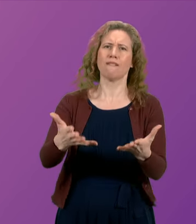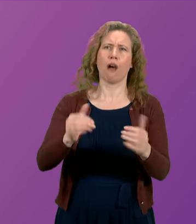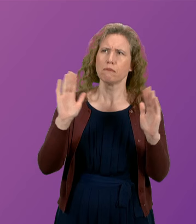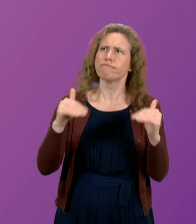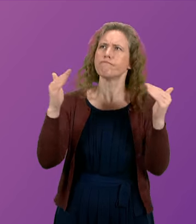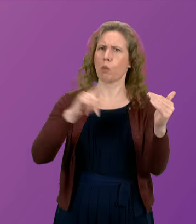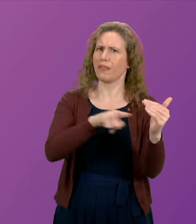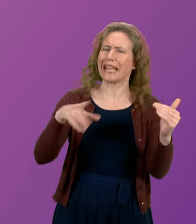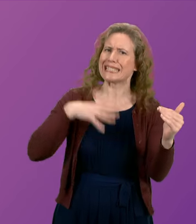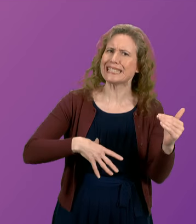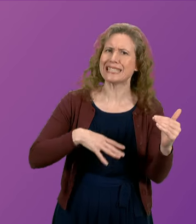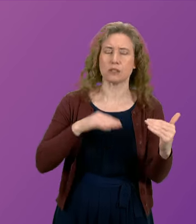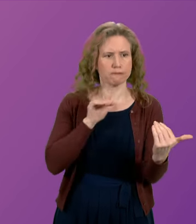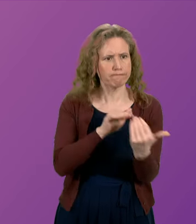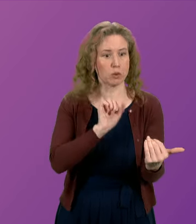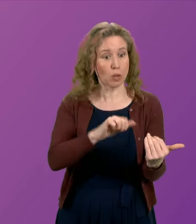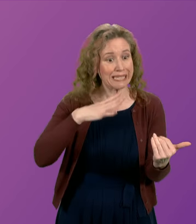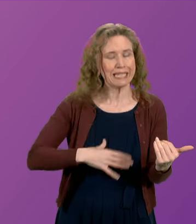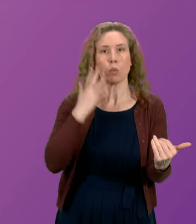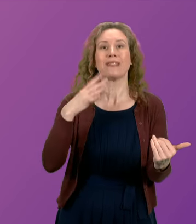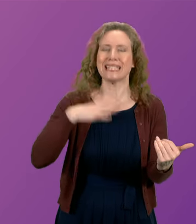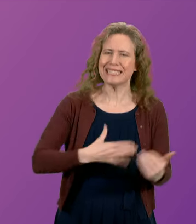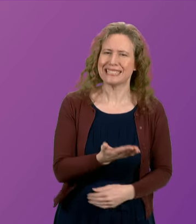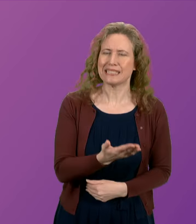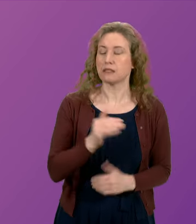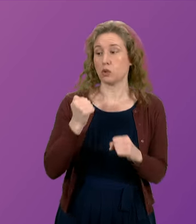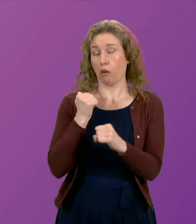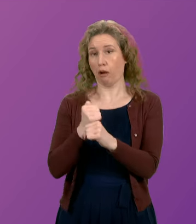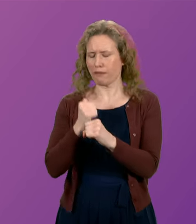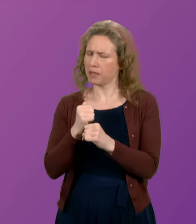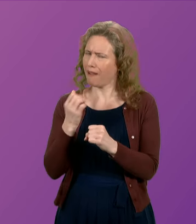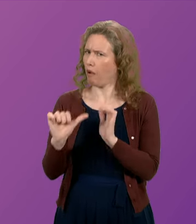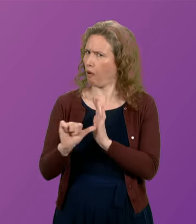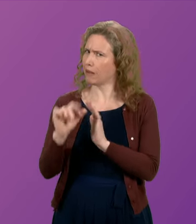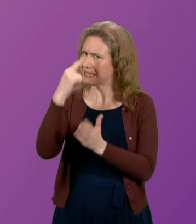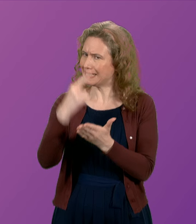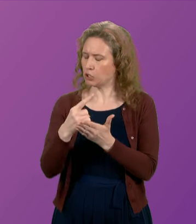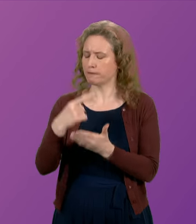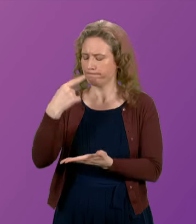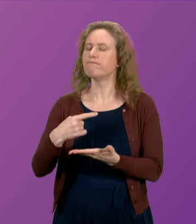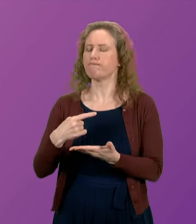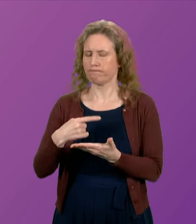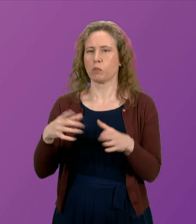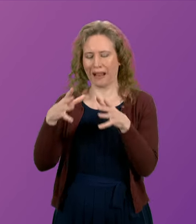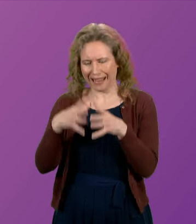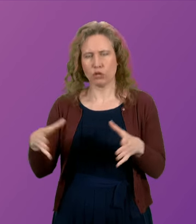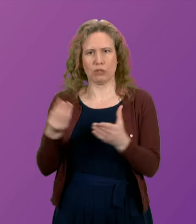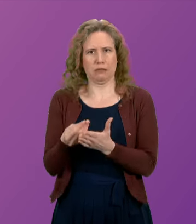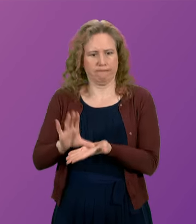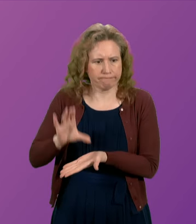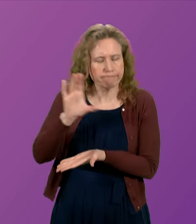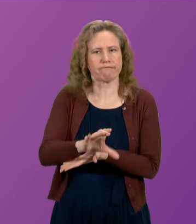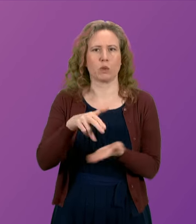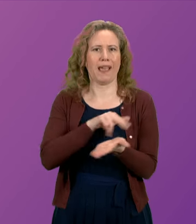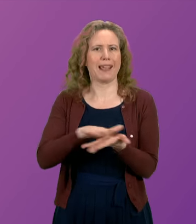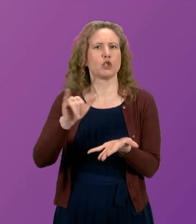people require when they require it. And the government has taken the hard decisions to increase the resources that are available to the National Health